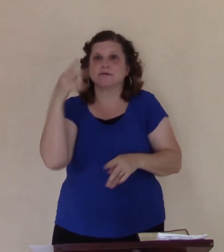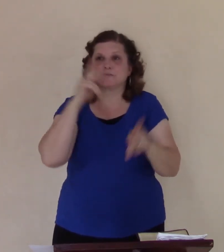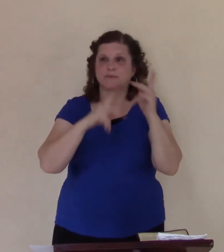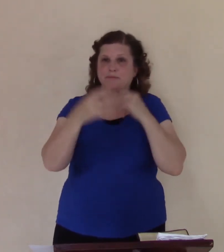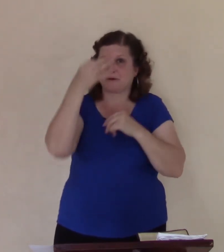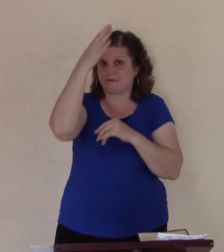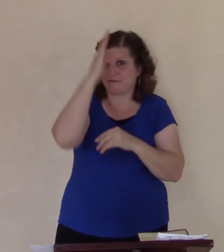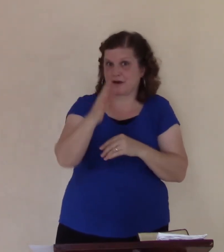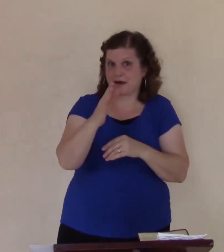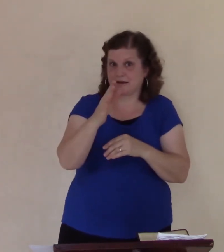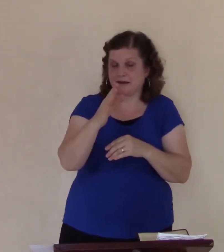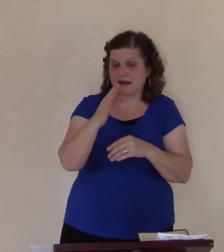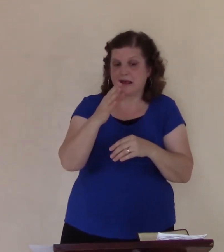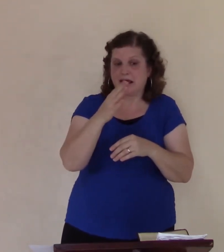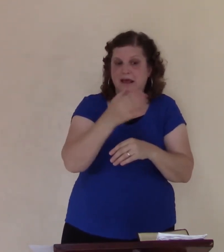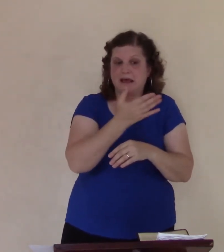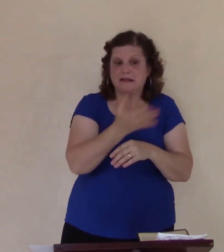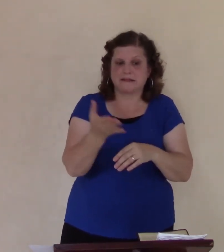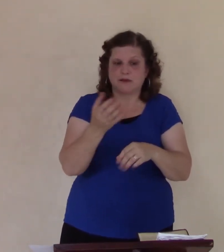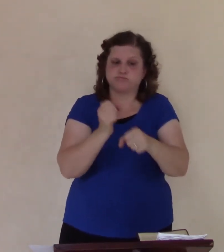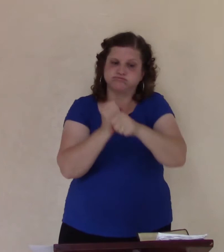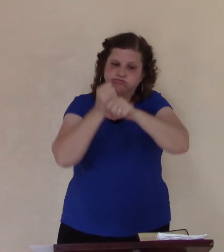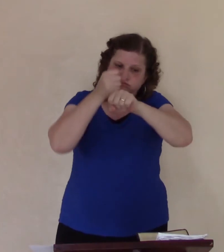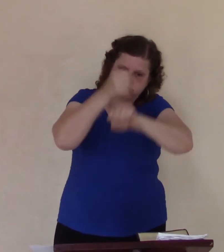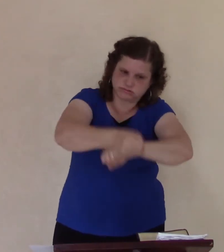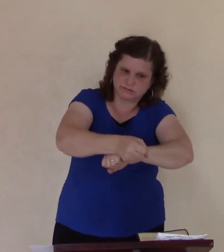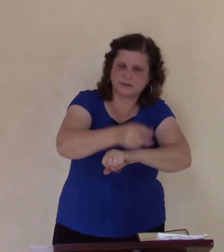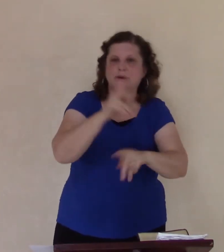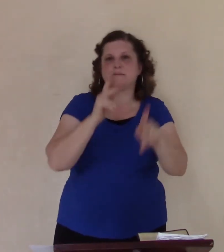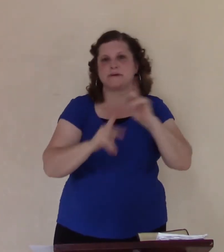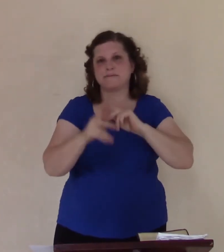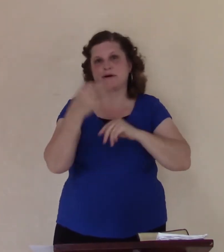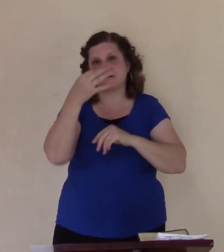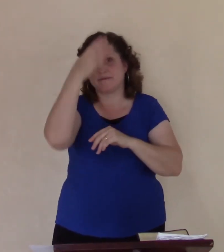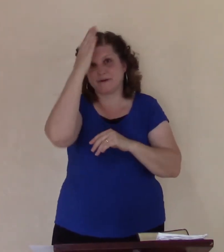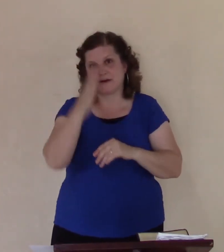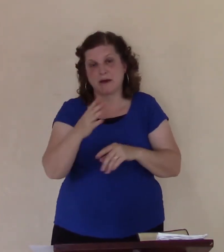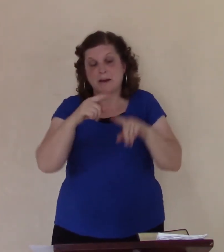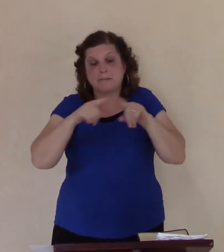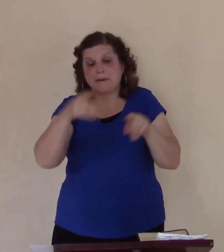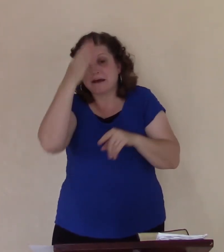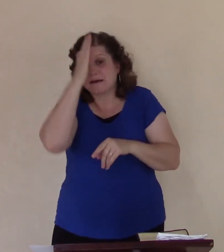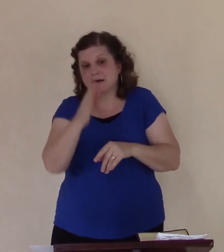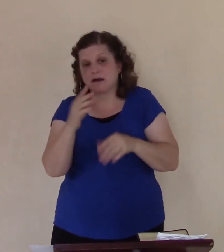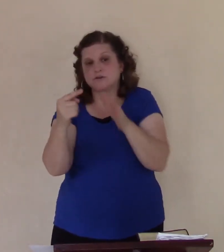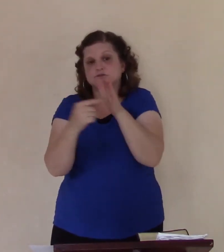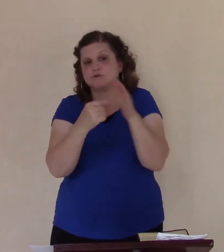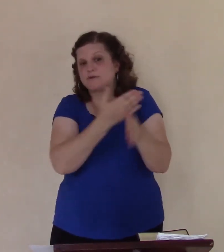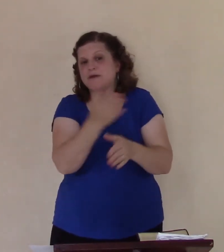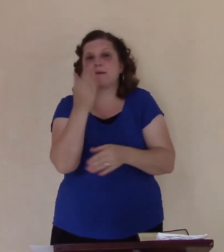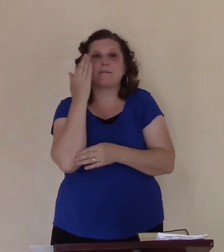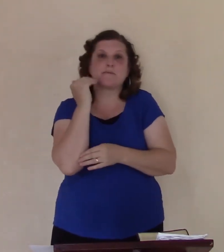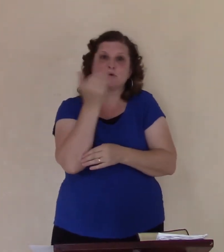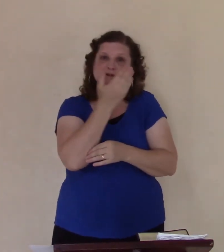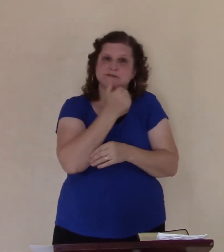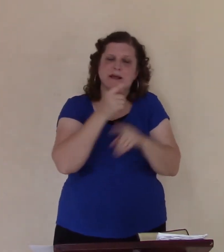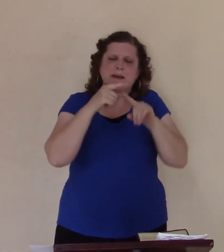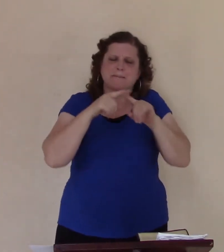overthrown, the people of God, God still showed their mercy. But Jonah, this